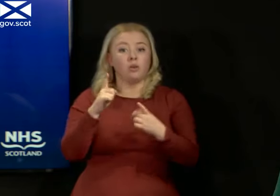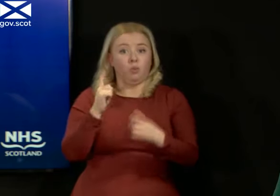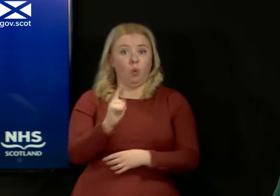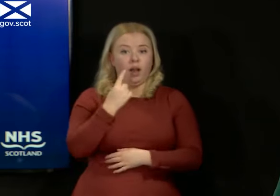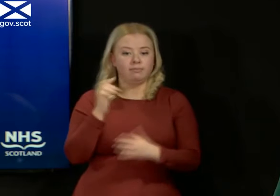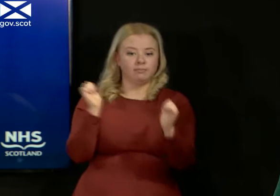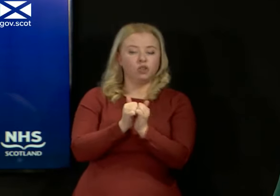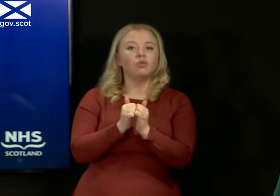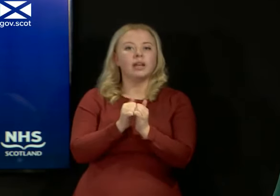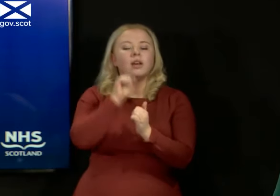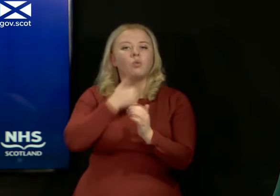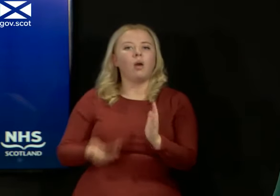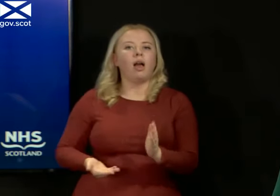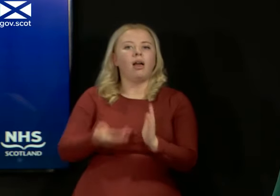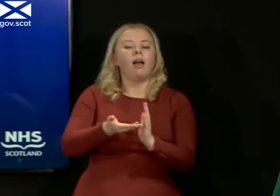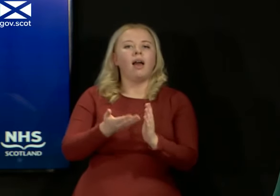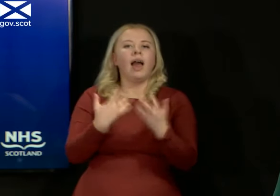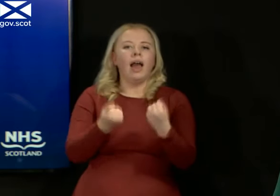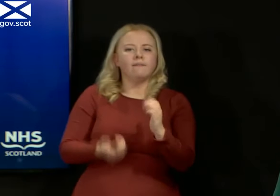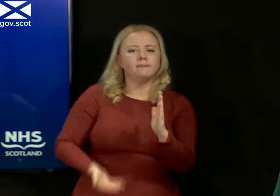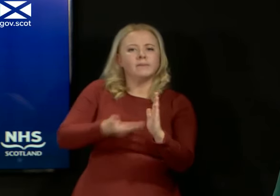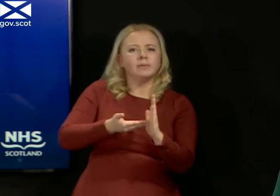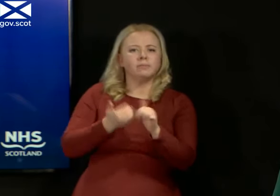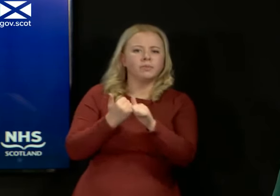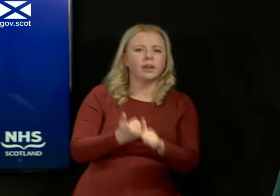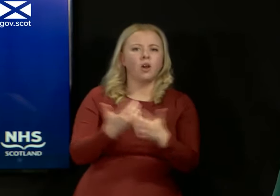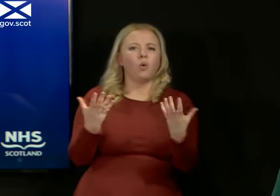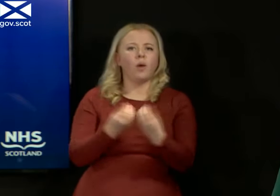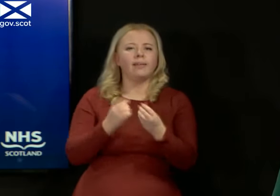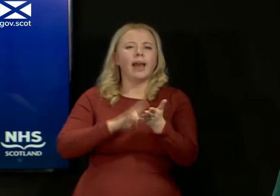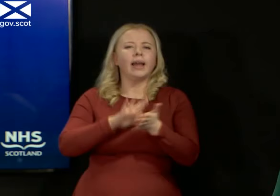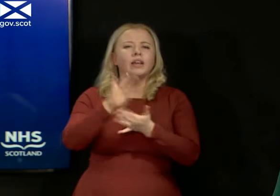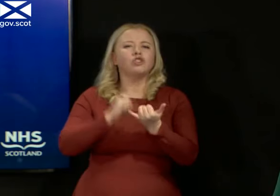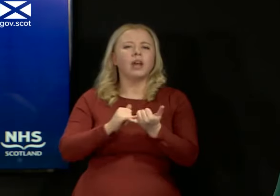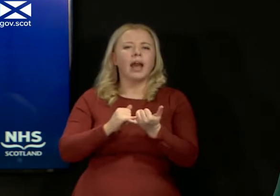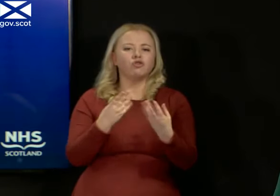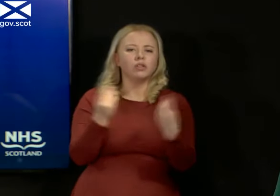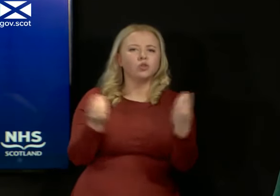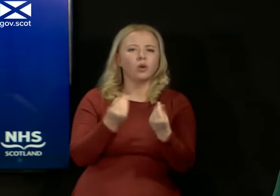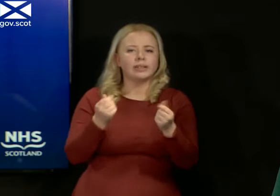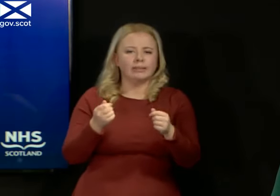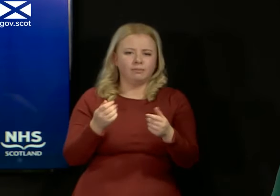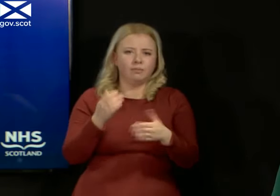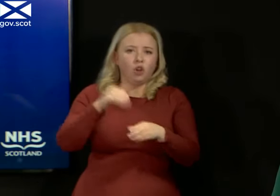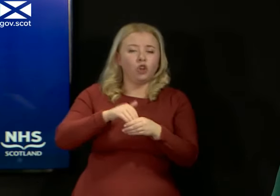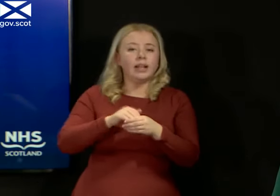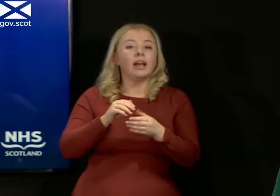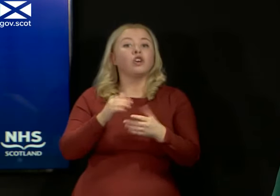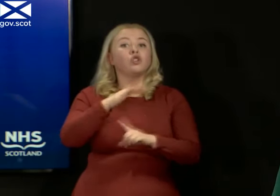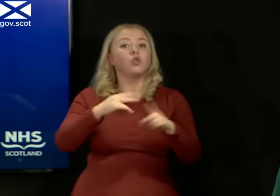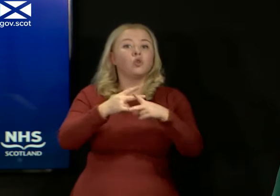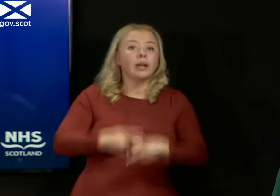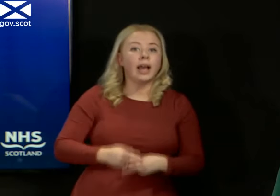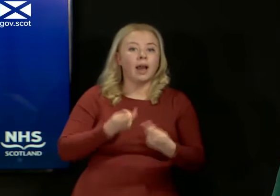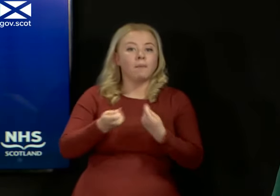enhanced assistance by deploying additional NHS resources, including social care management, nursing leadership